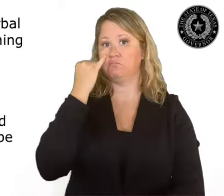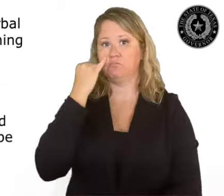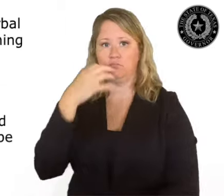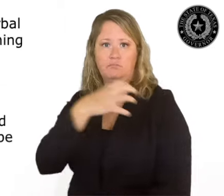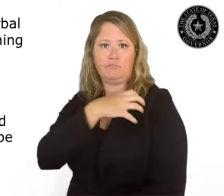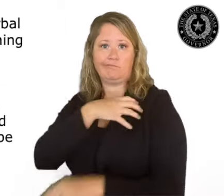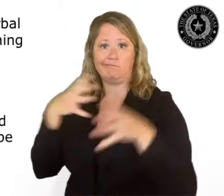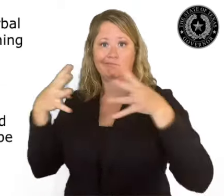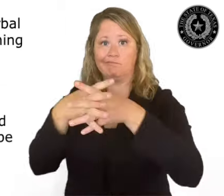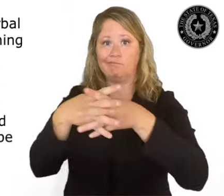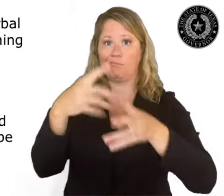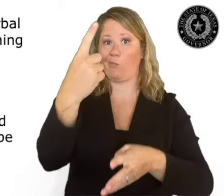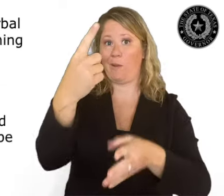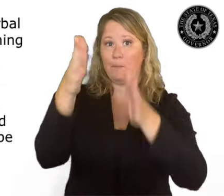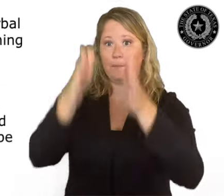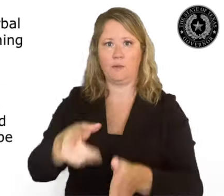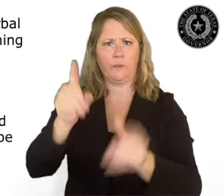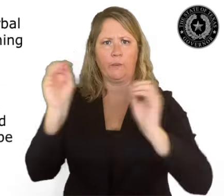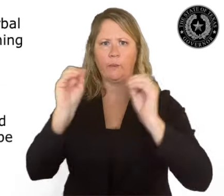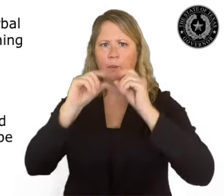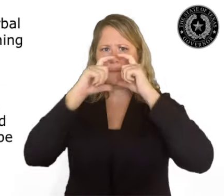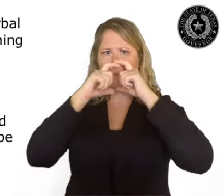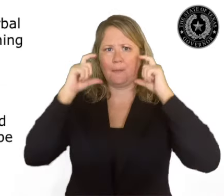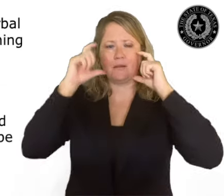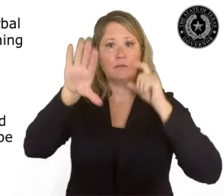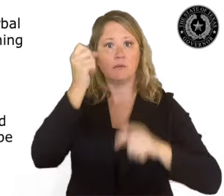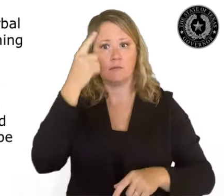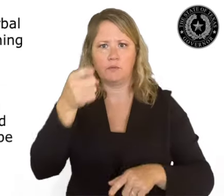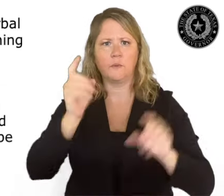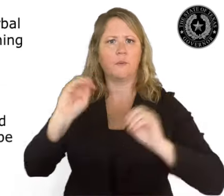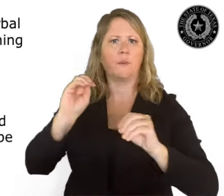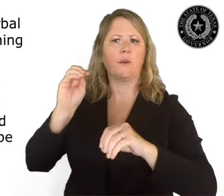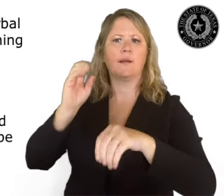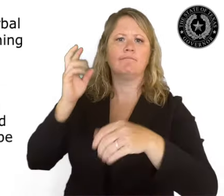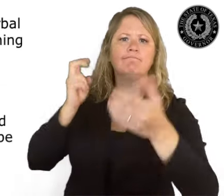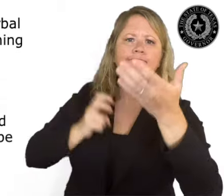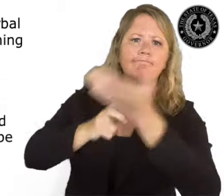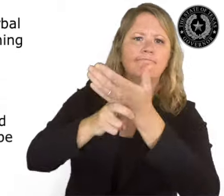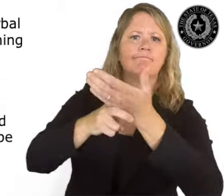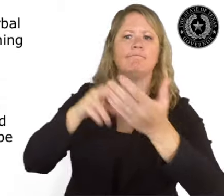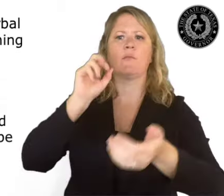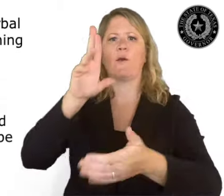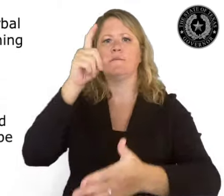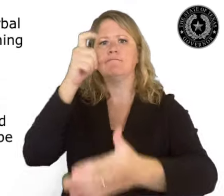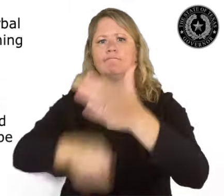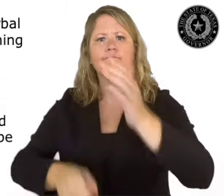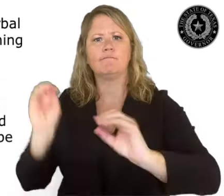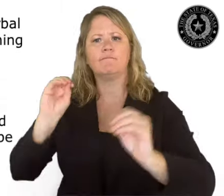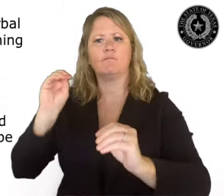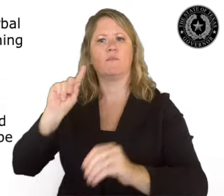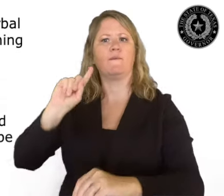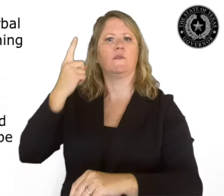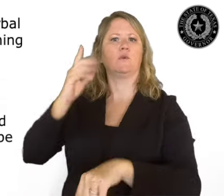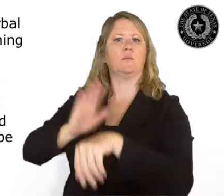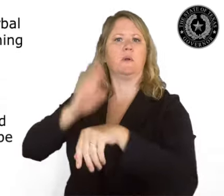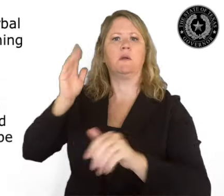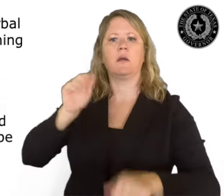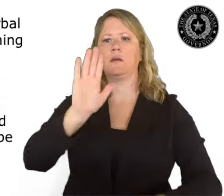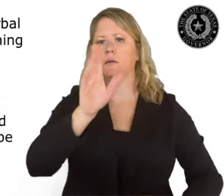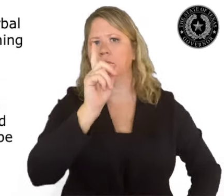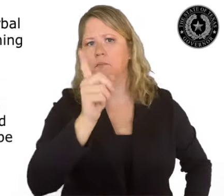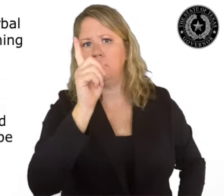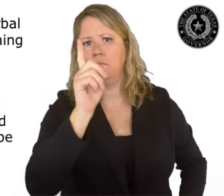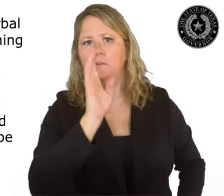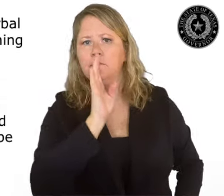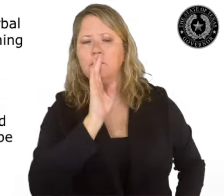Following a verbal or written warning for a first-time violator of this face covering requirement, a person's